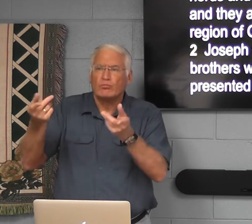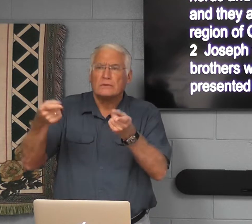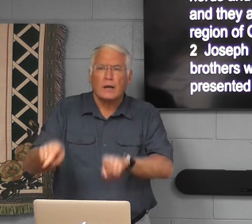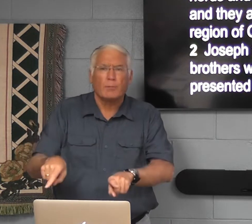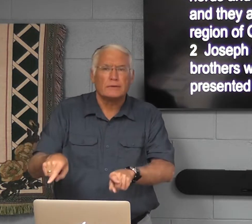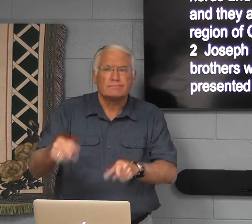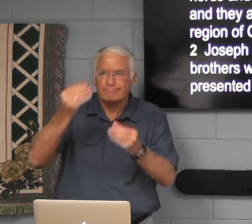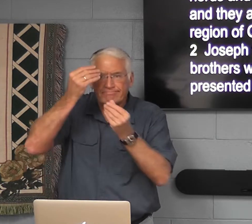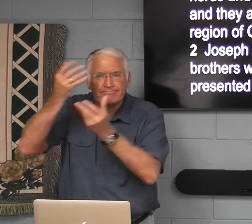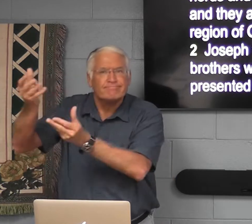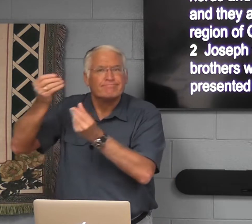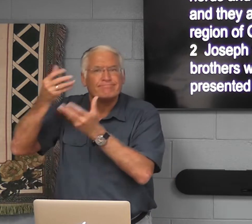what was happening.